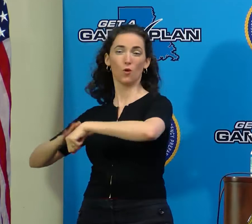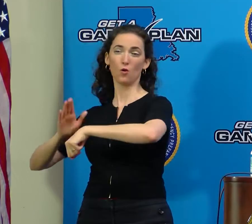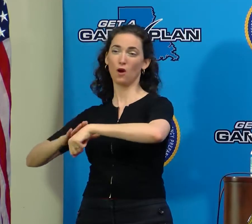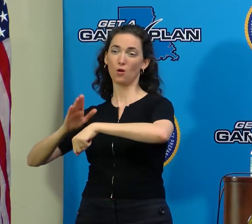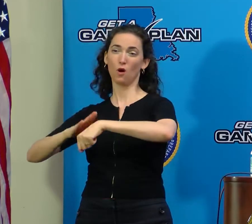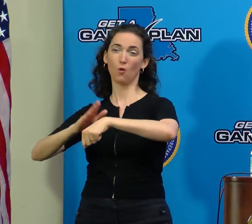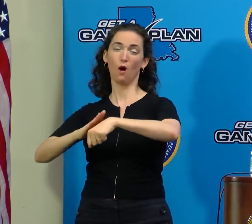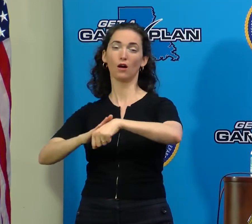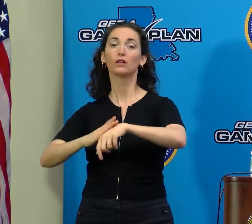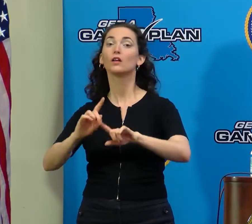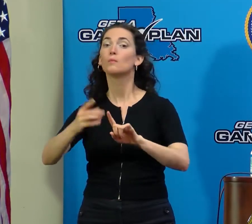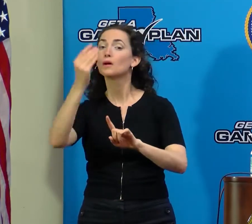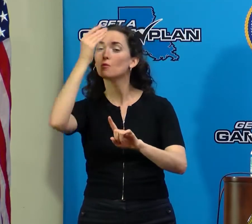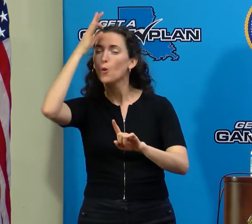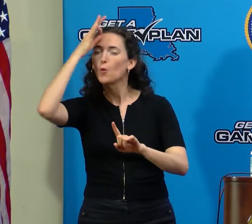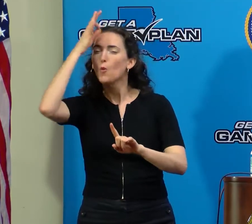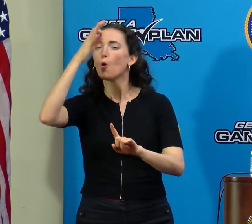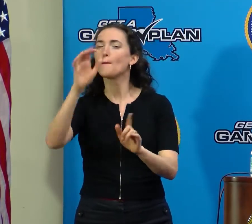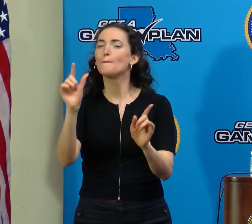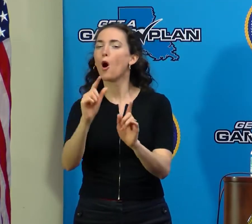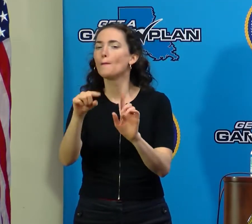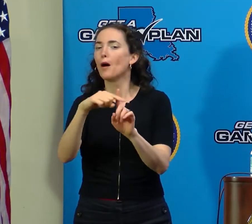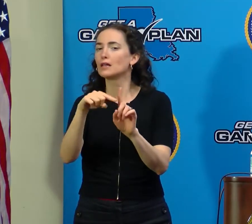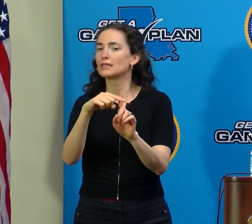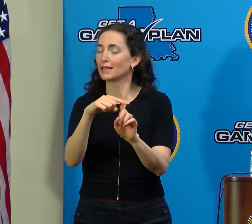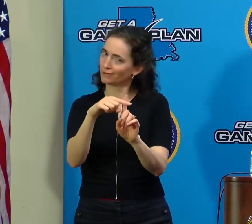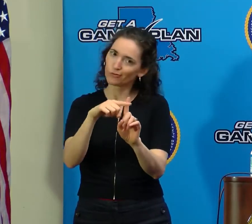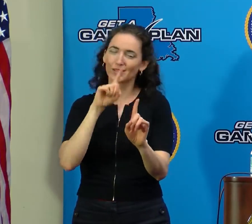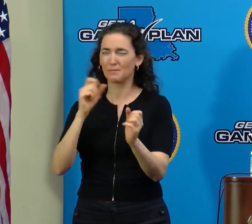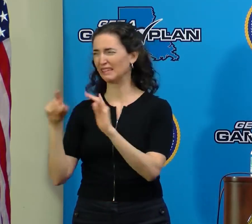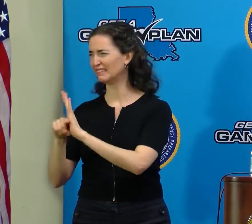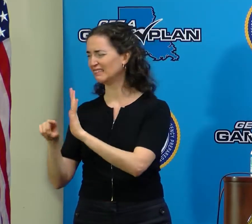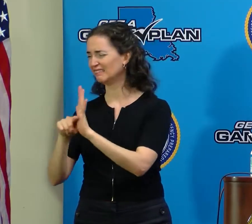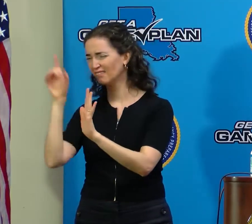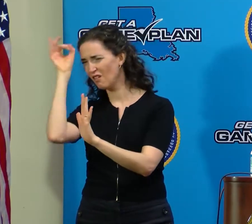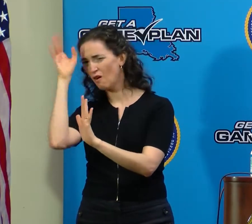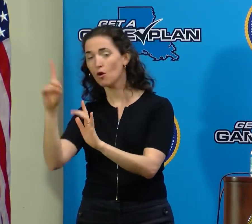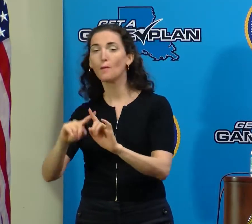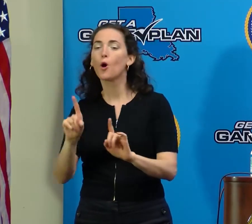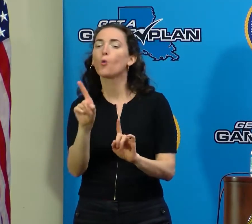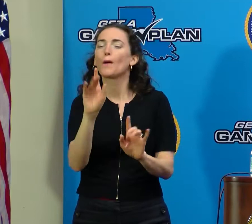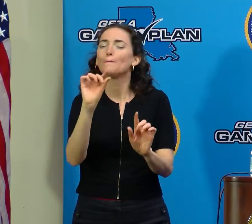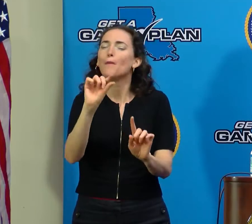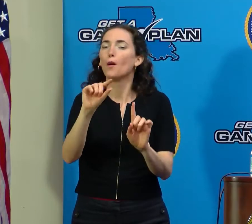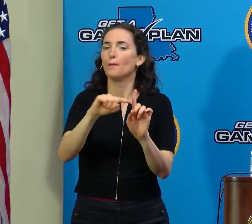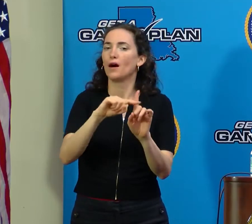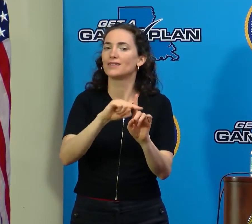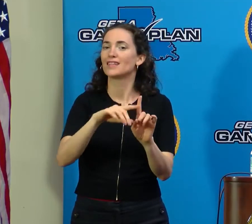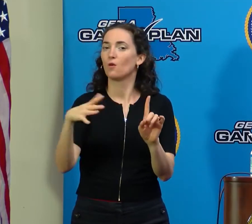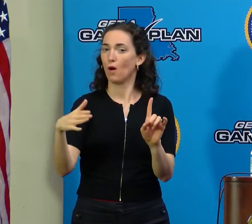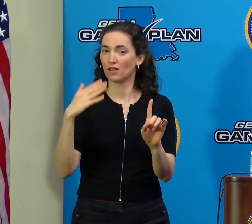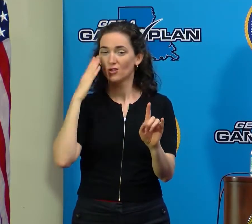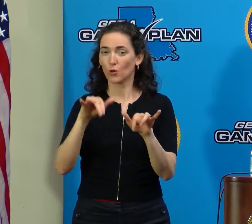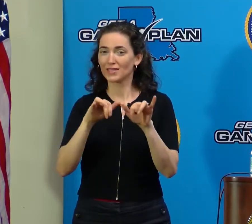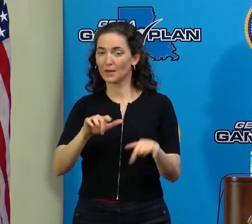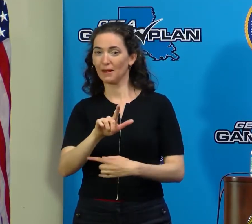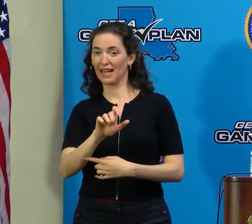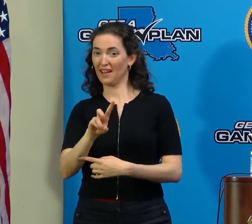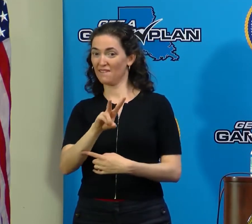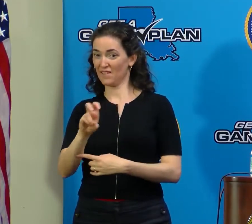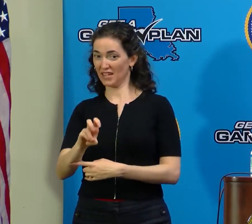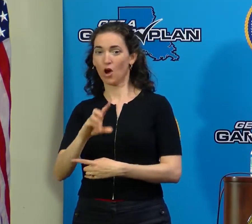is a silver lining, and today it's kind of hard to see one, it is that our levee systems really did